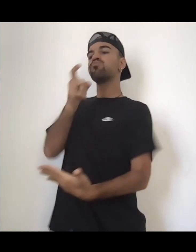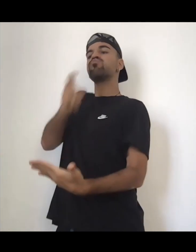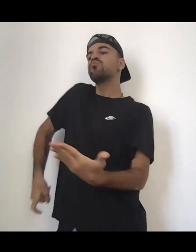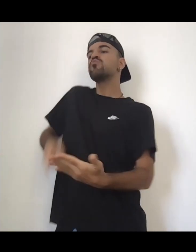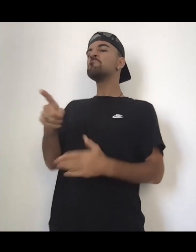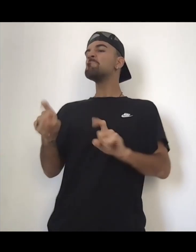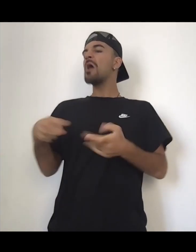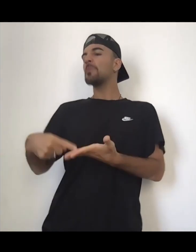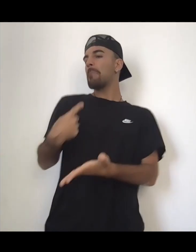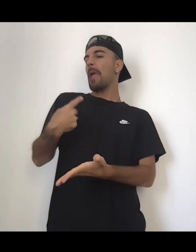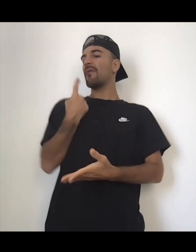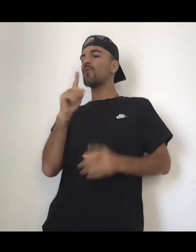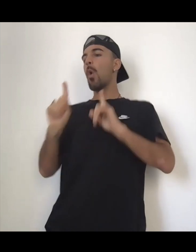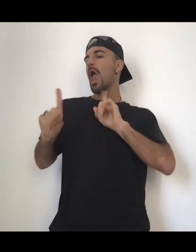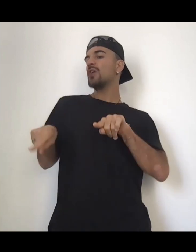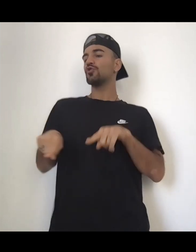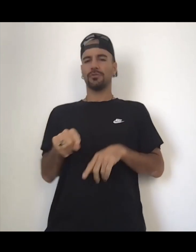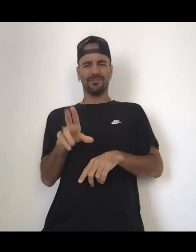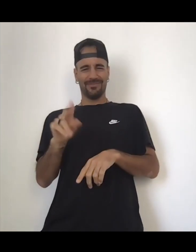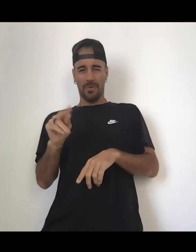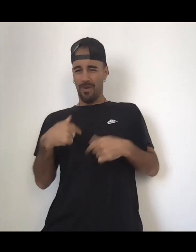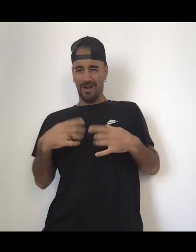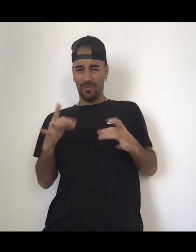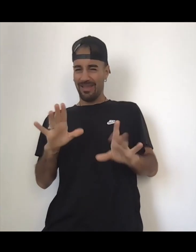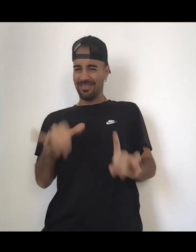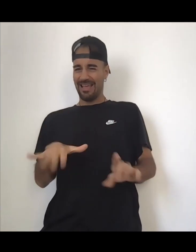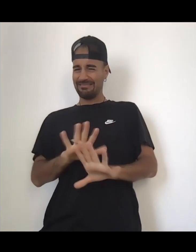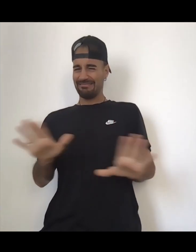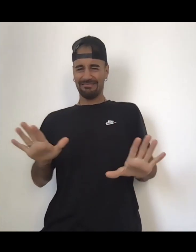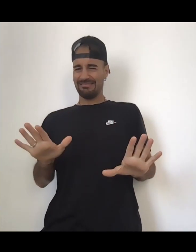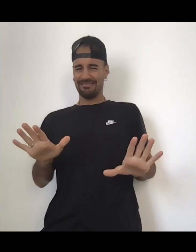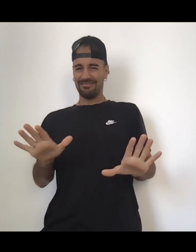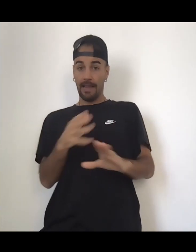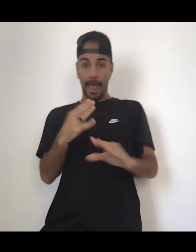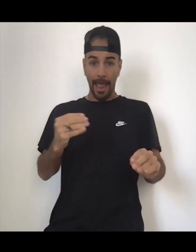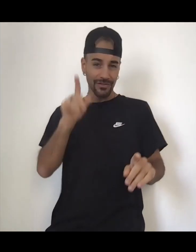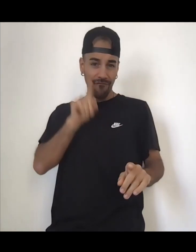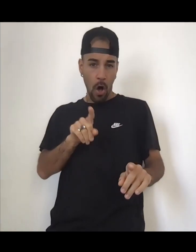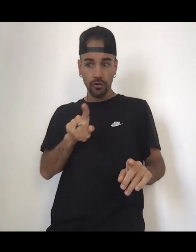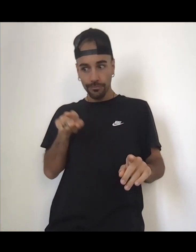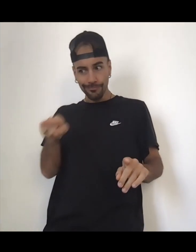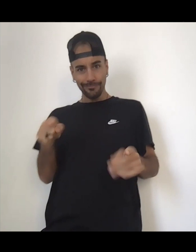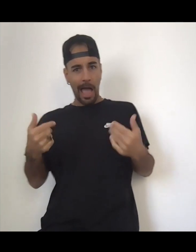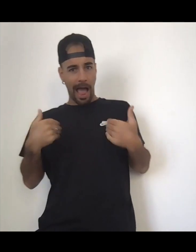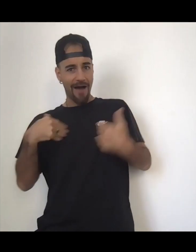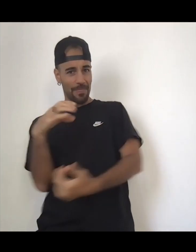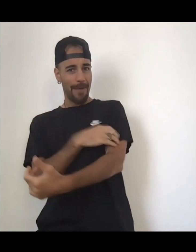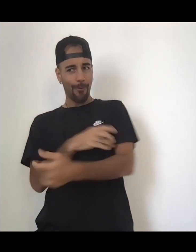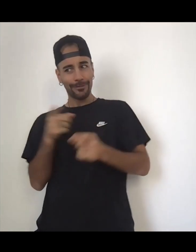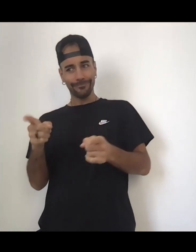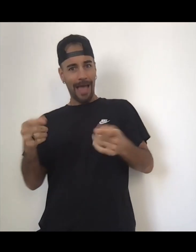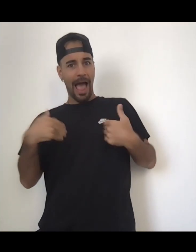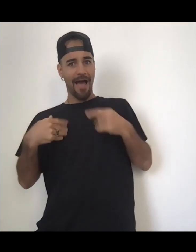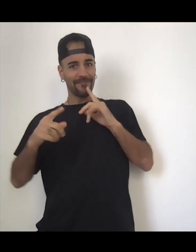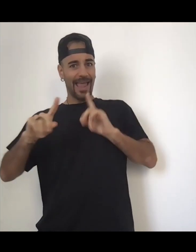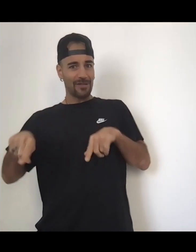comes with a weird responsibility. And people have exploited that for a very long time. And it's completely false. Trust me, because I was one